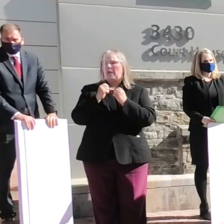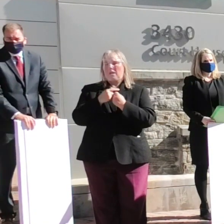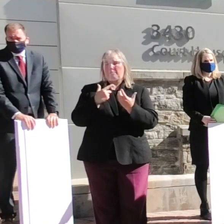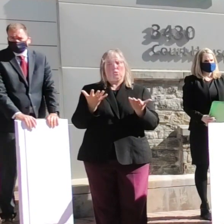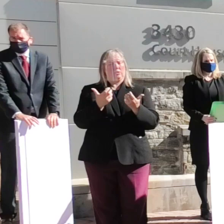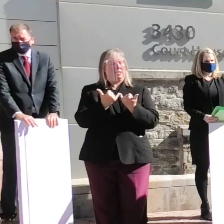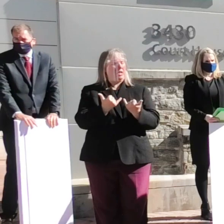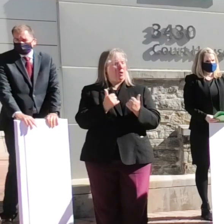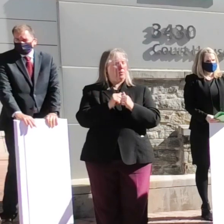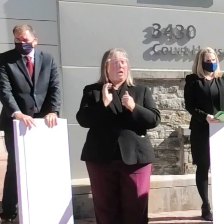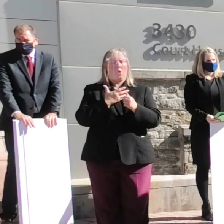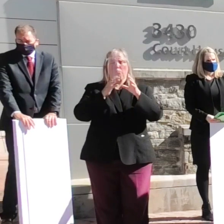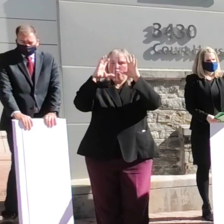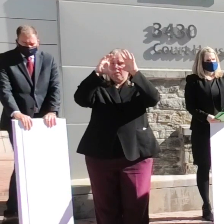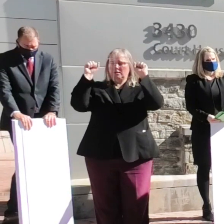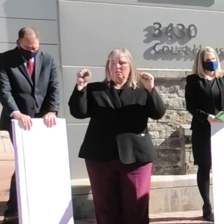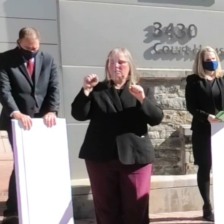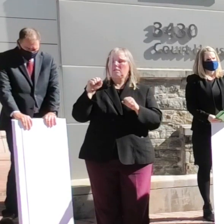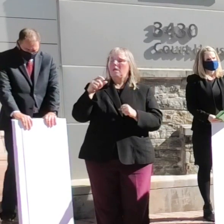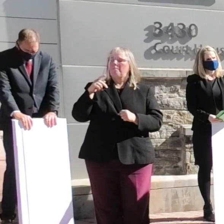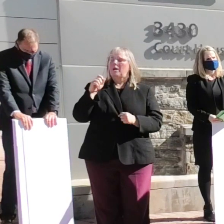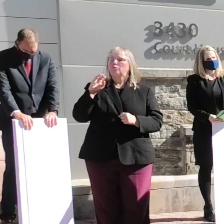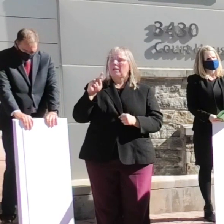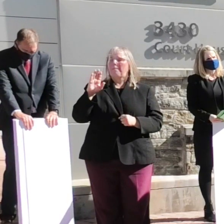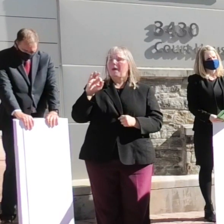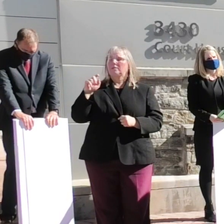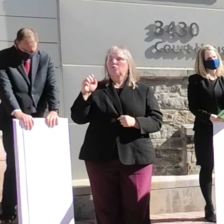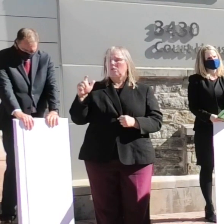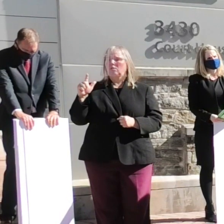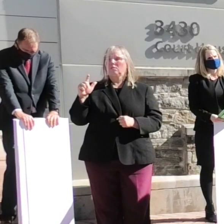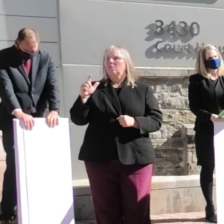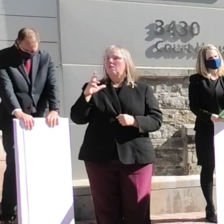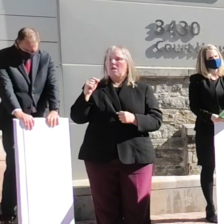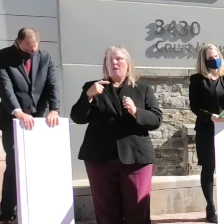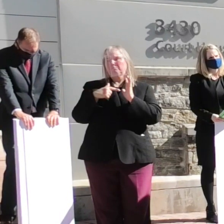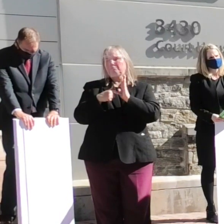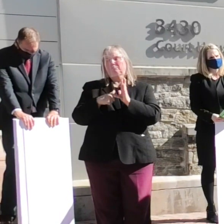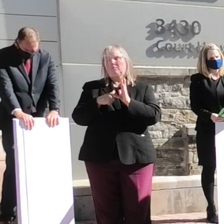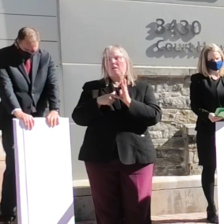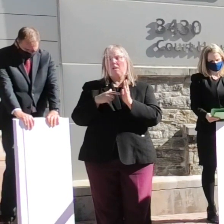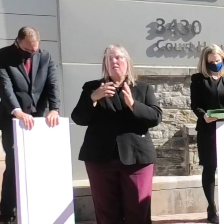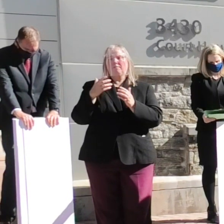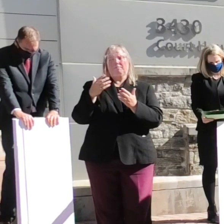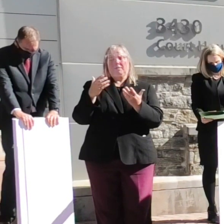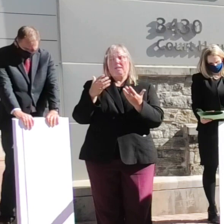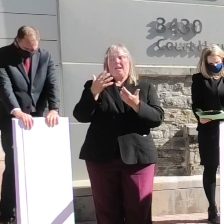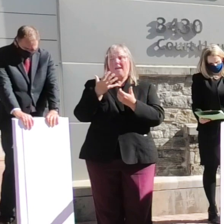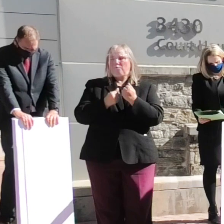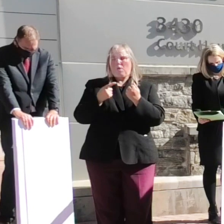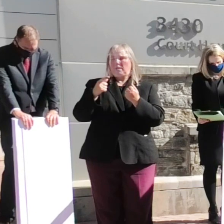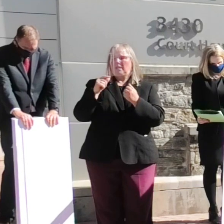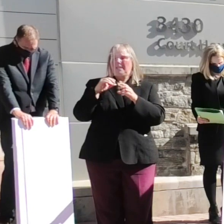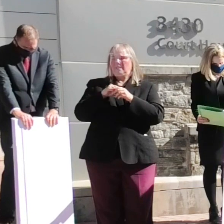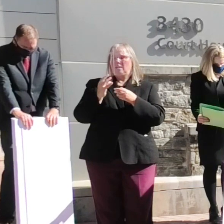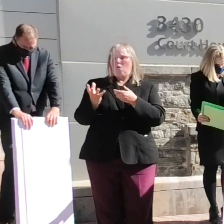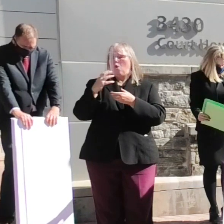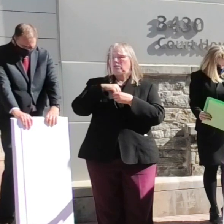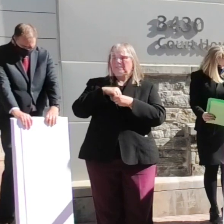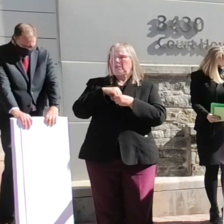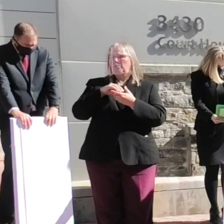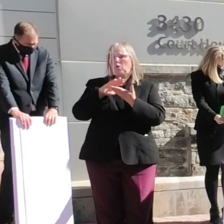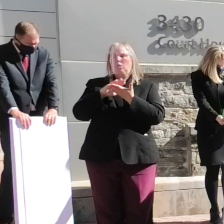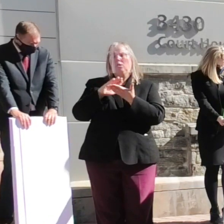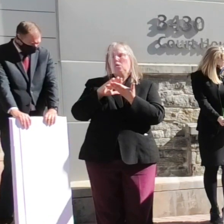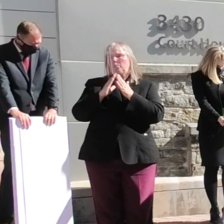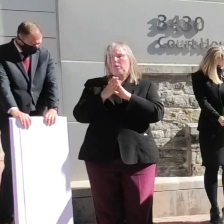our president Patrick Boxall on behalf of everyone at HCAS and in the autism community thank you to County Executive Ball and